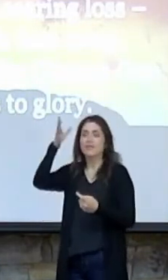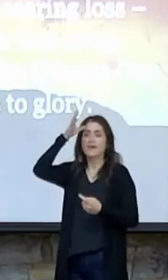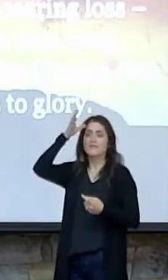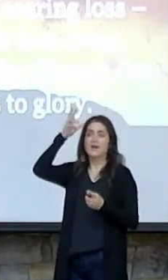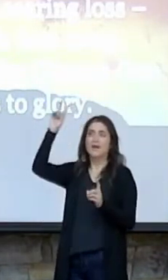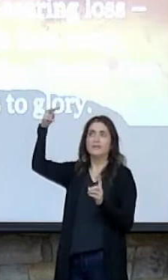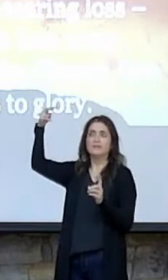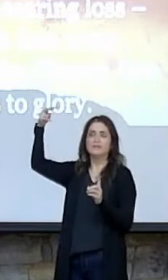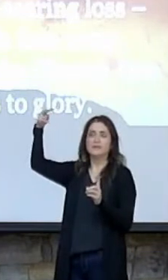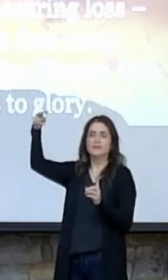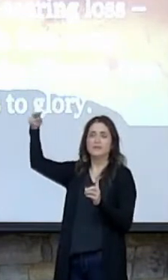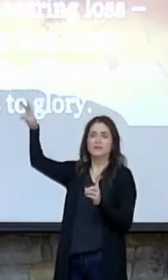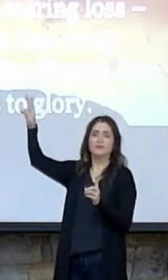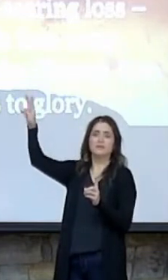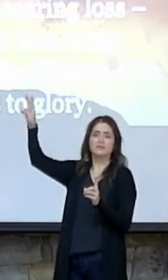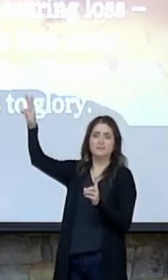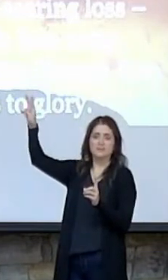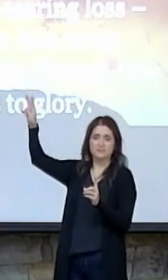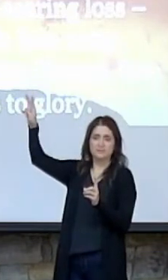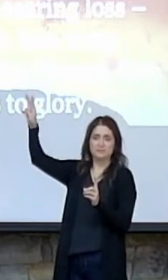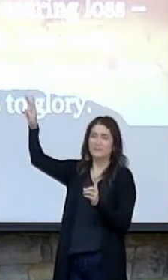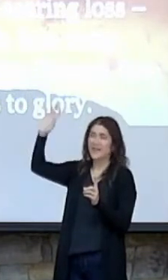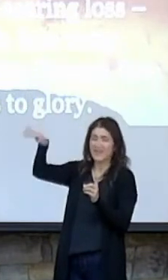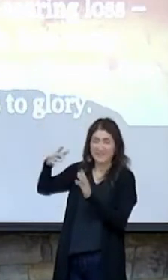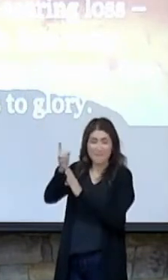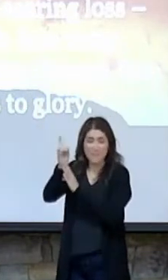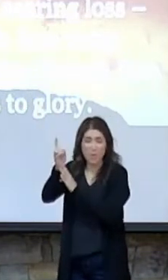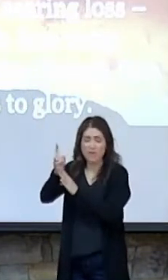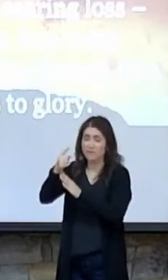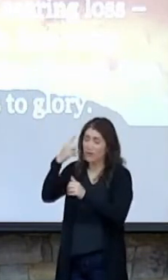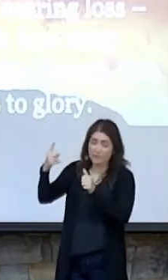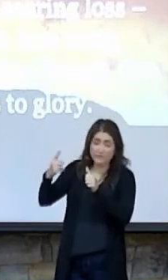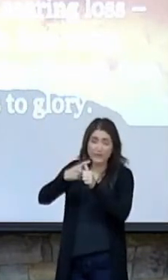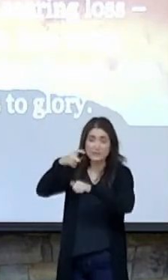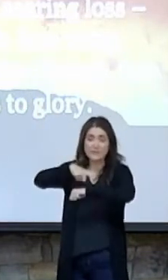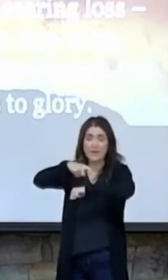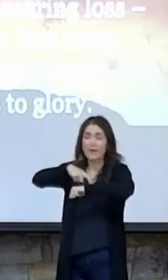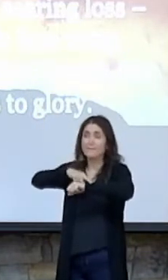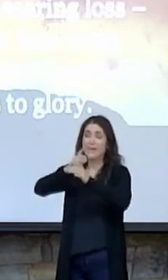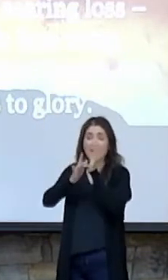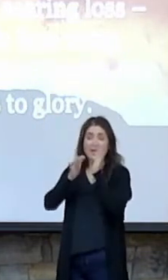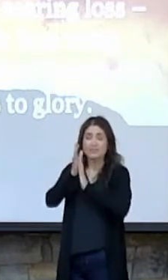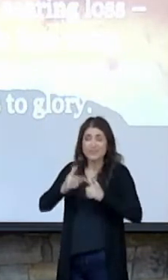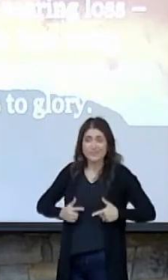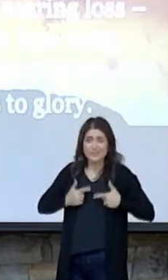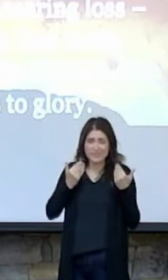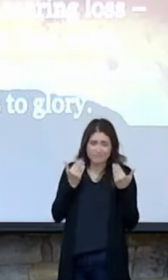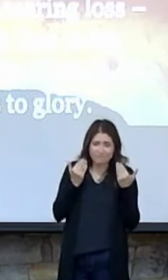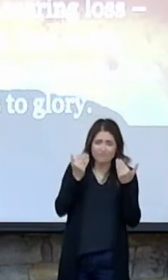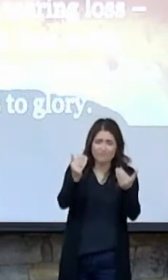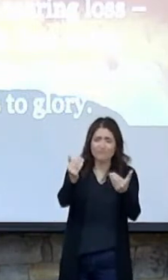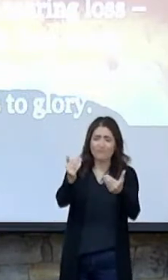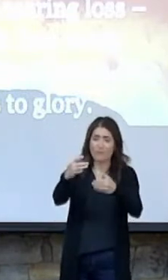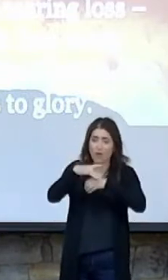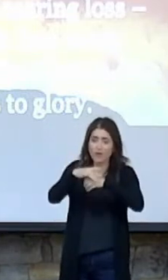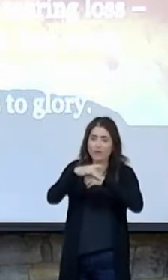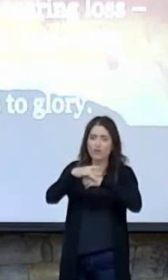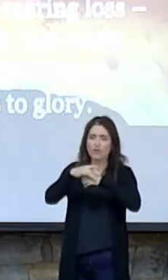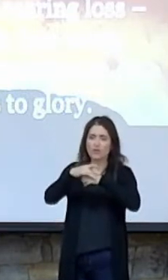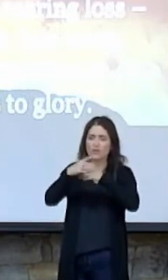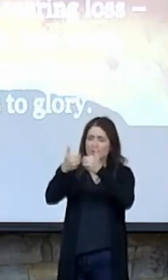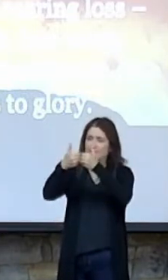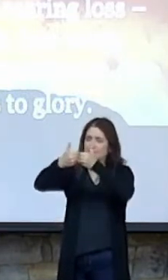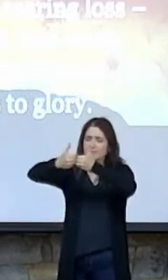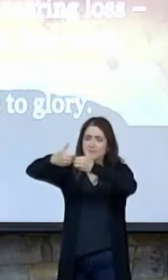And at that instant, at that moment, for the first time, as Jesus had lived on this earth, He was separated from the Father.